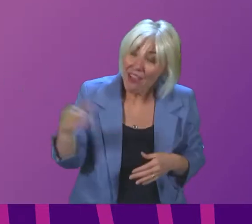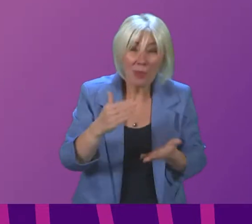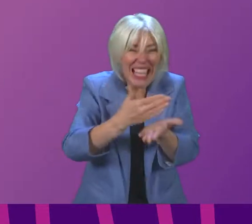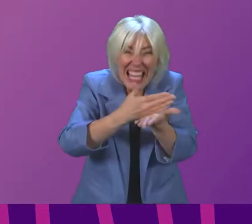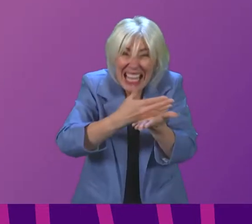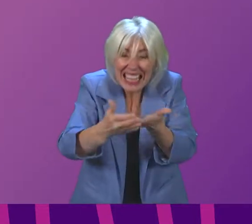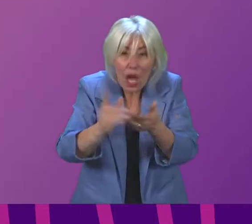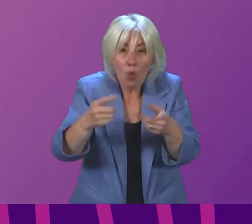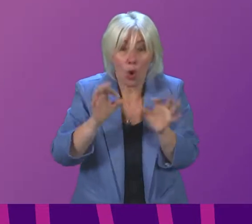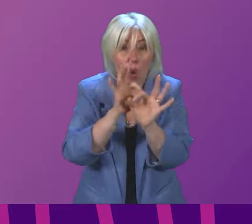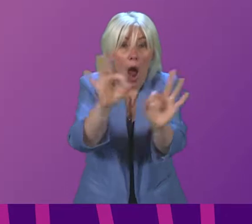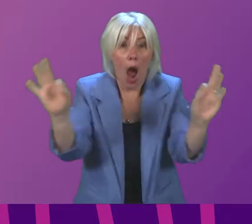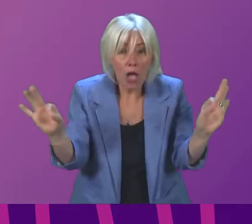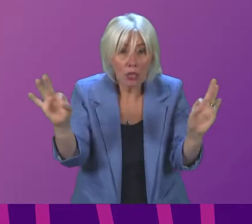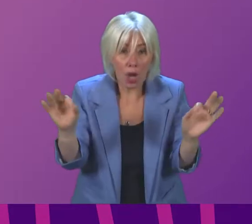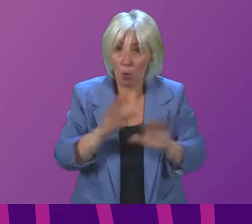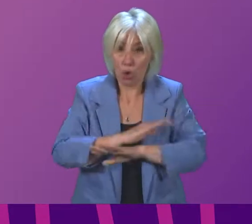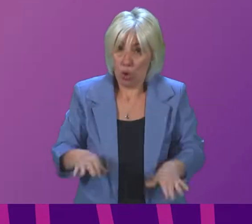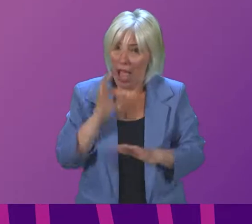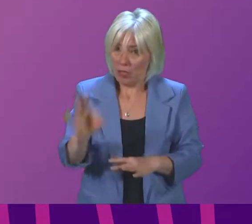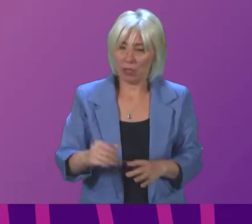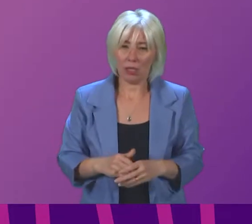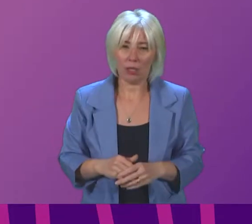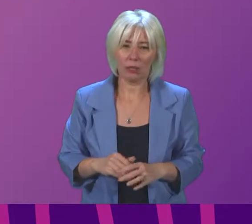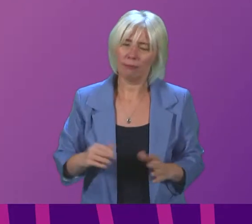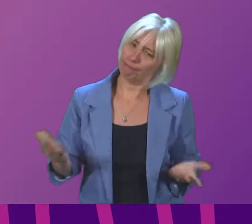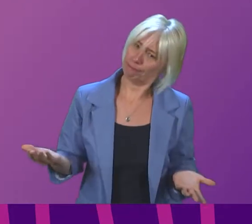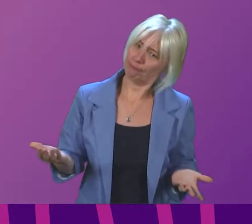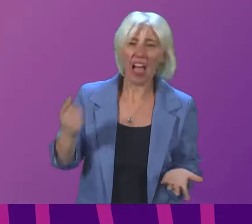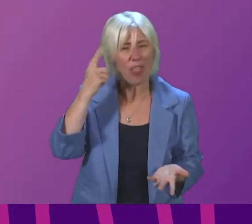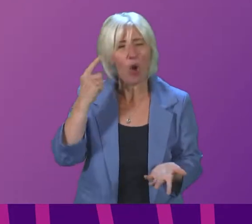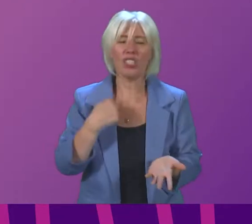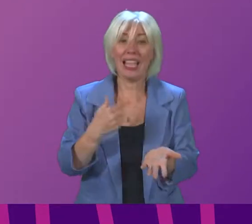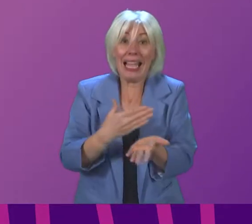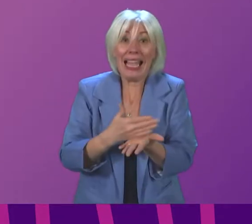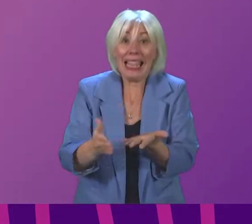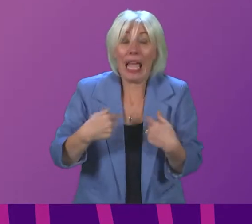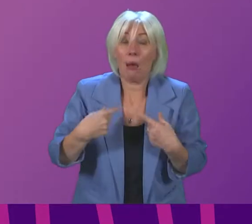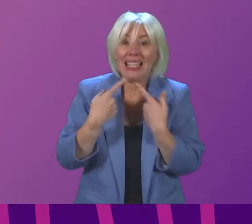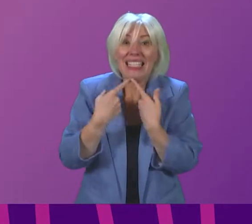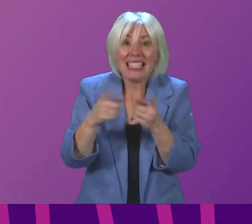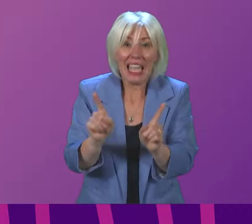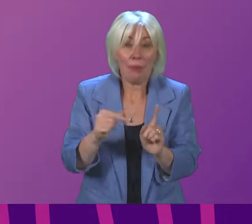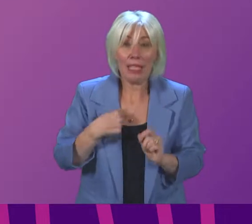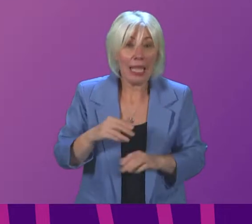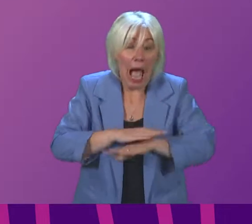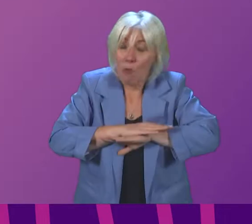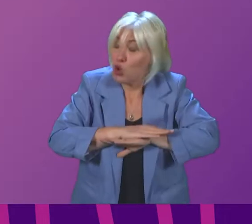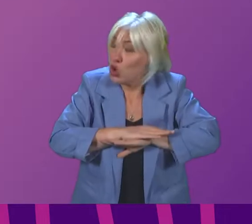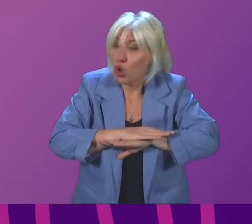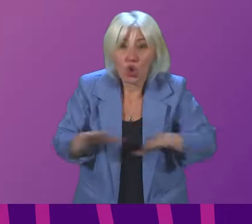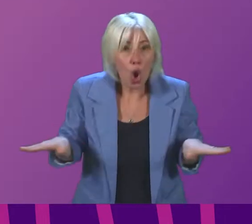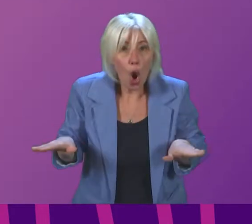is being asked and what isn't first minister I think I did I think it clear in my statement I am not trying to